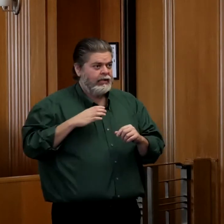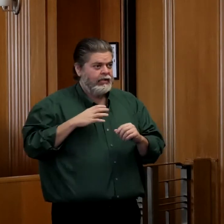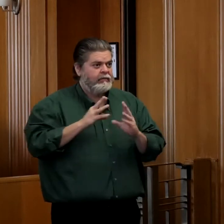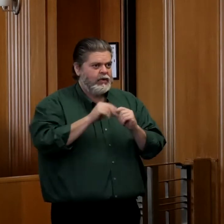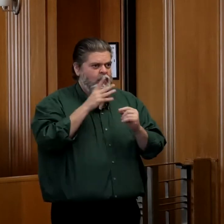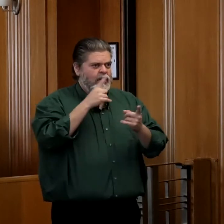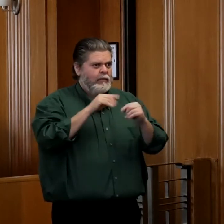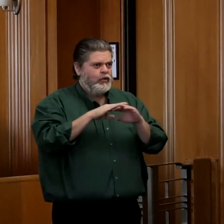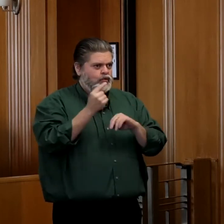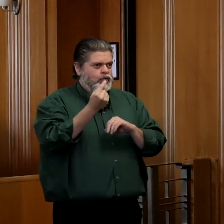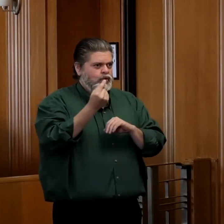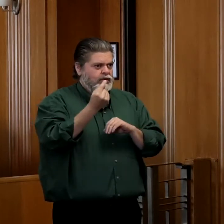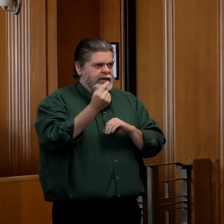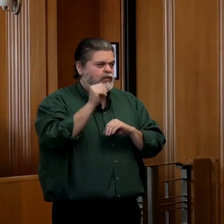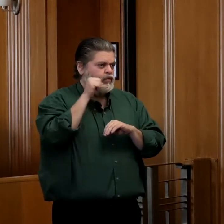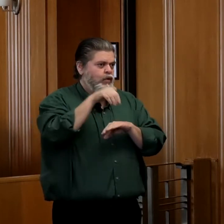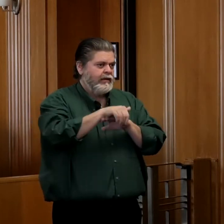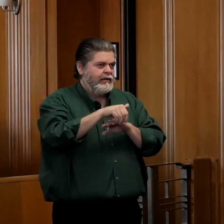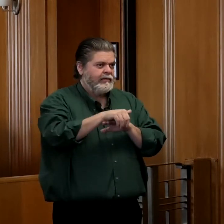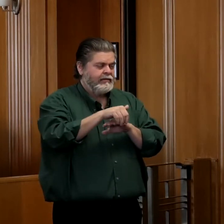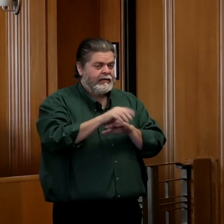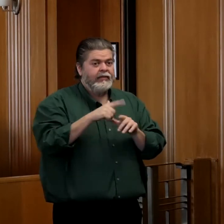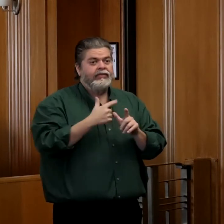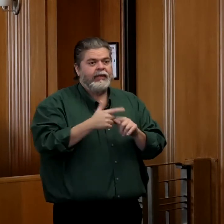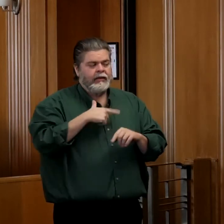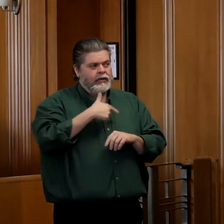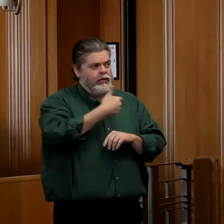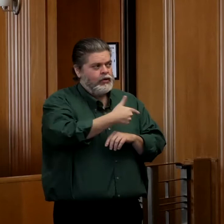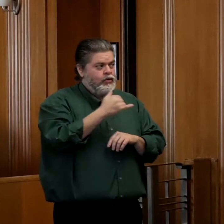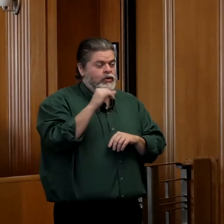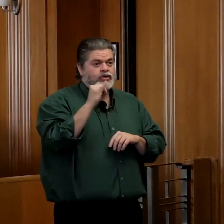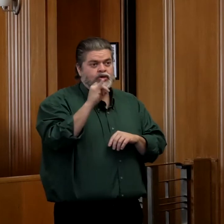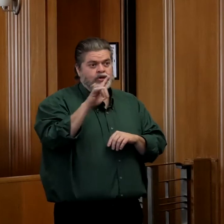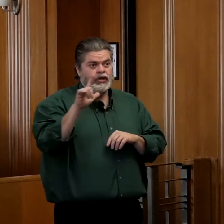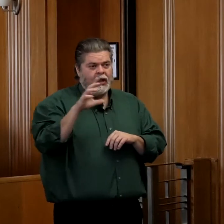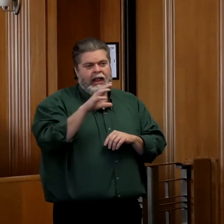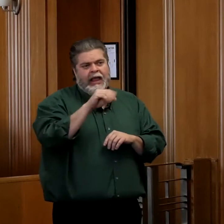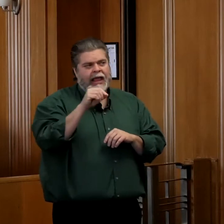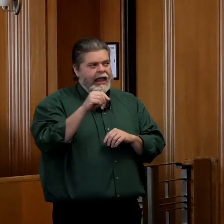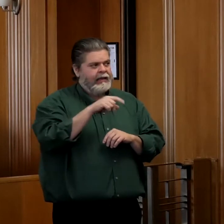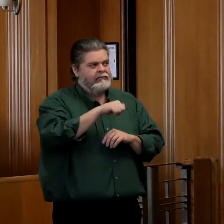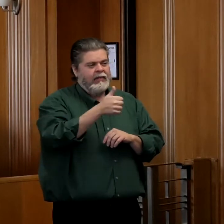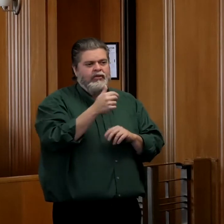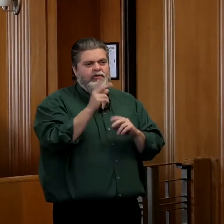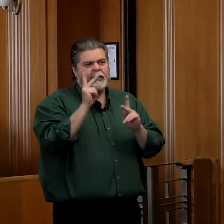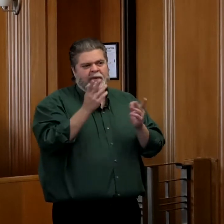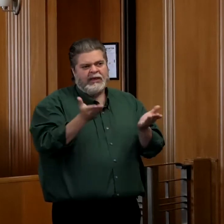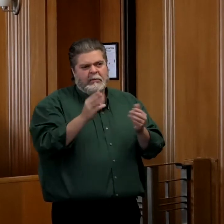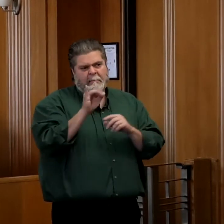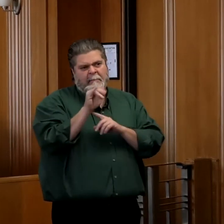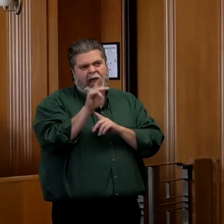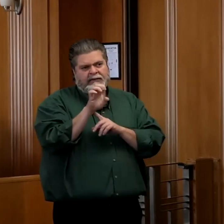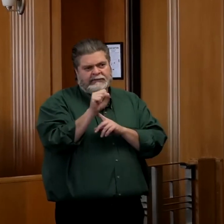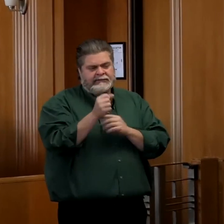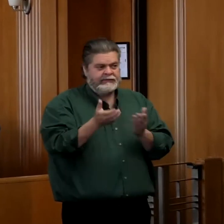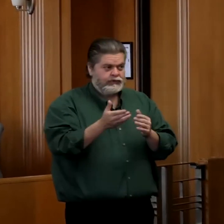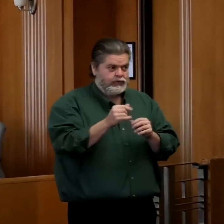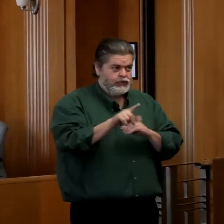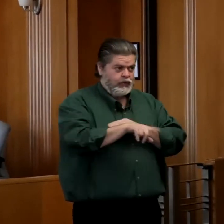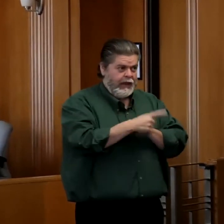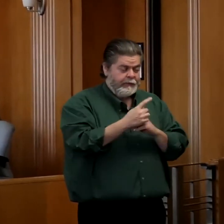I'm going to turn the majority of the time over to Jill and the mics here today. So kind of to start,